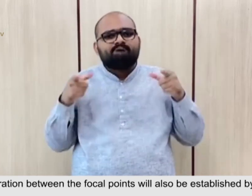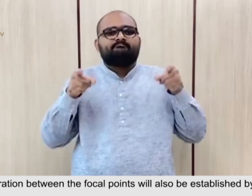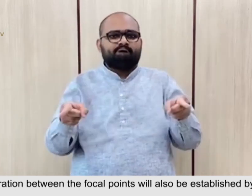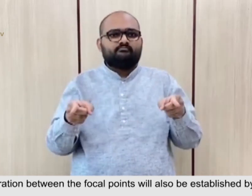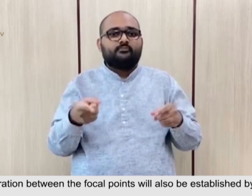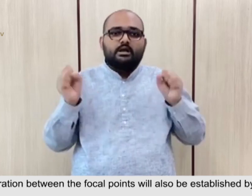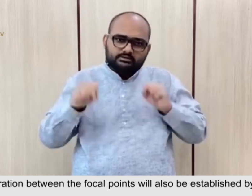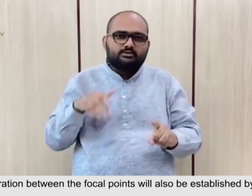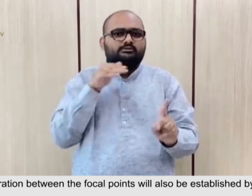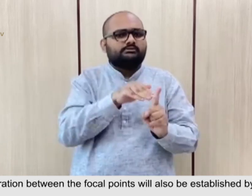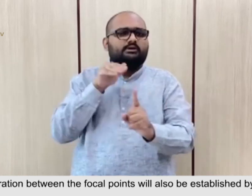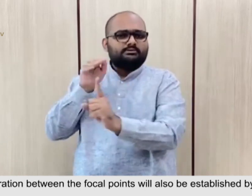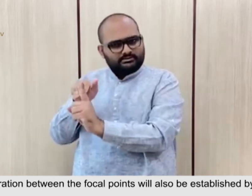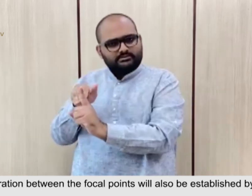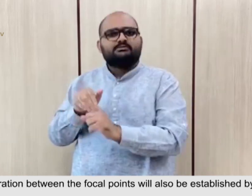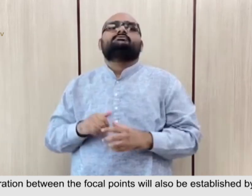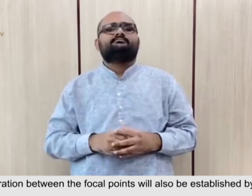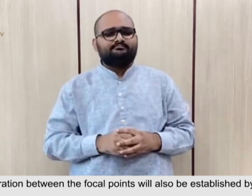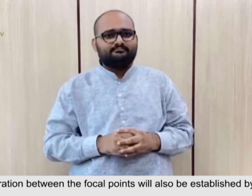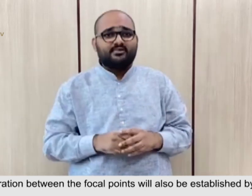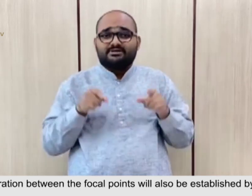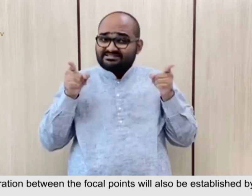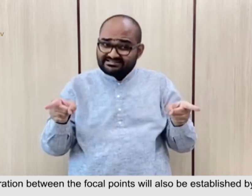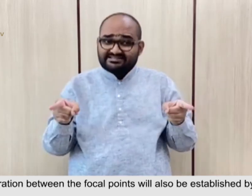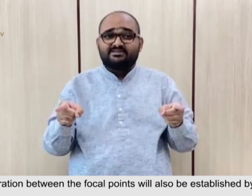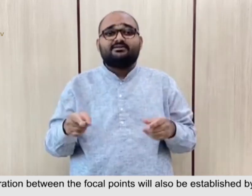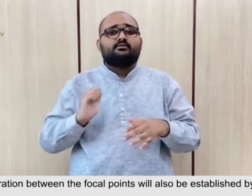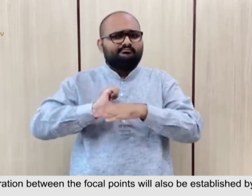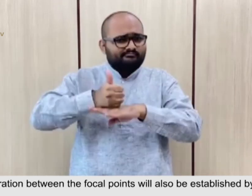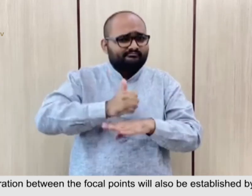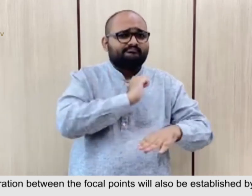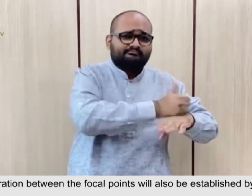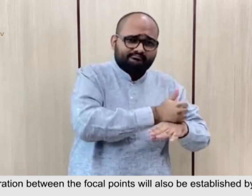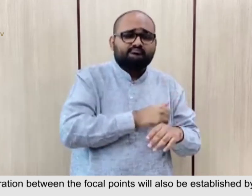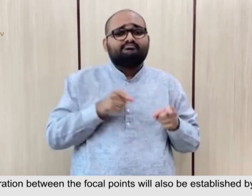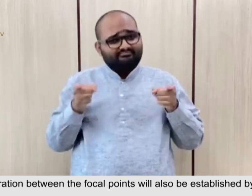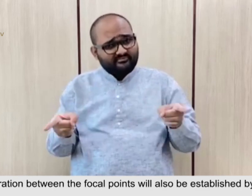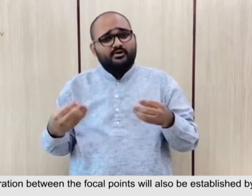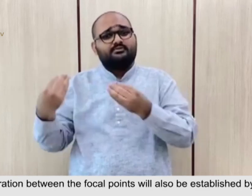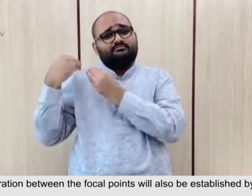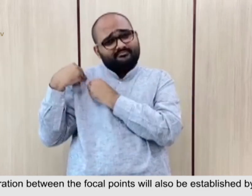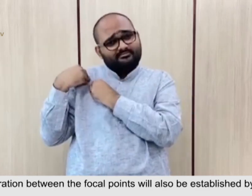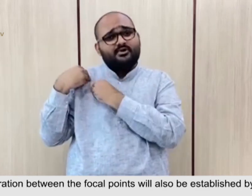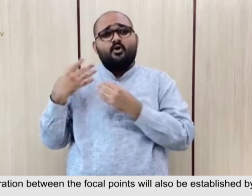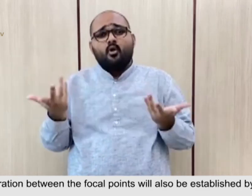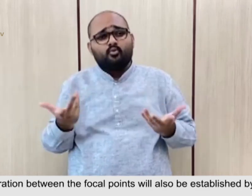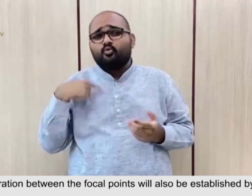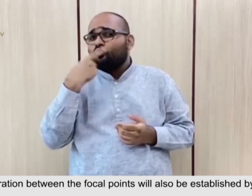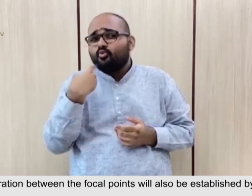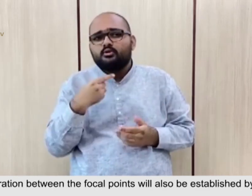between the focal point will also be established by NDMA.